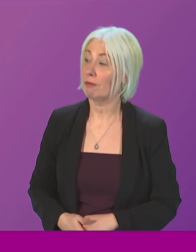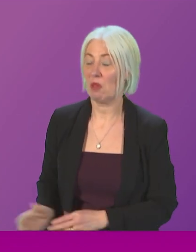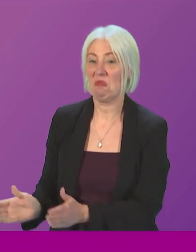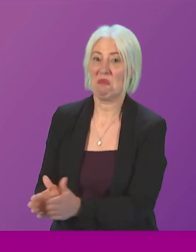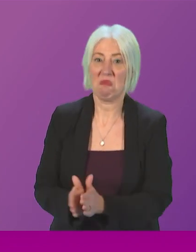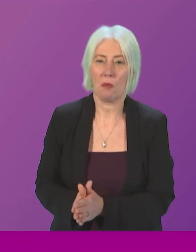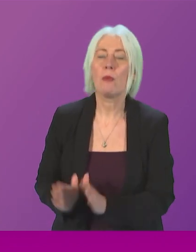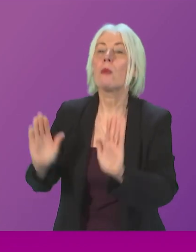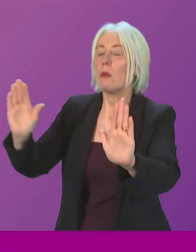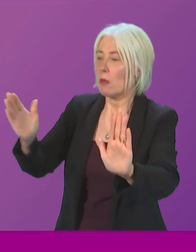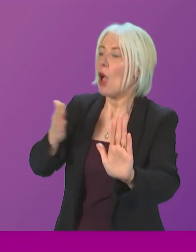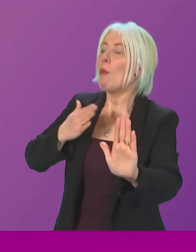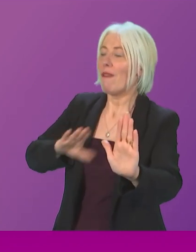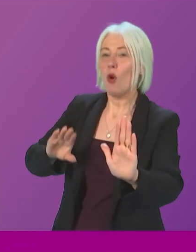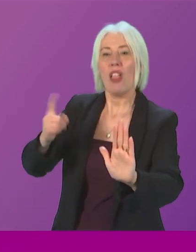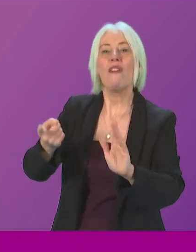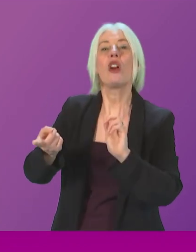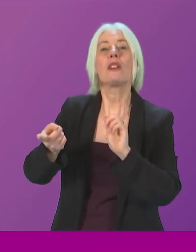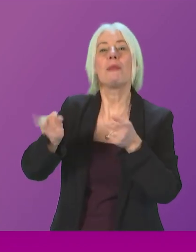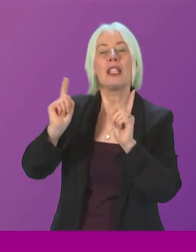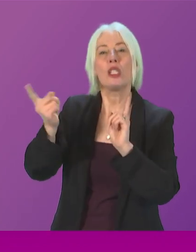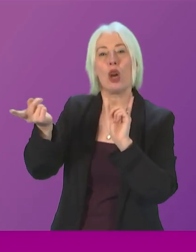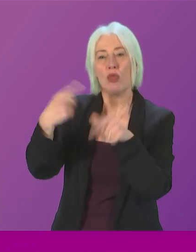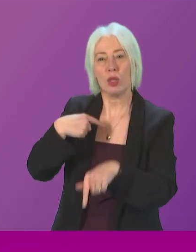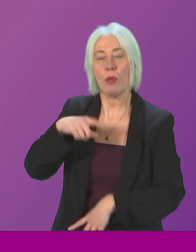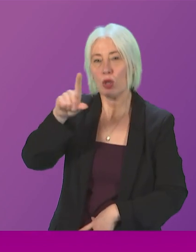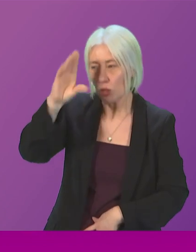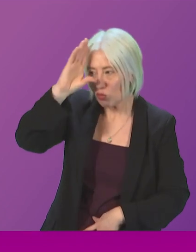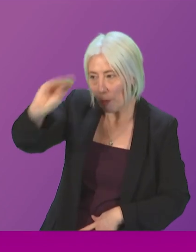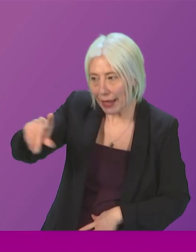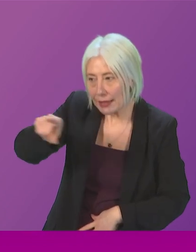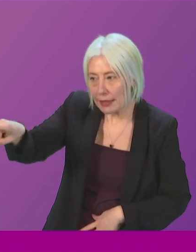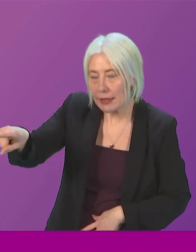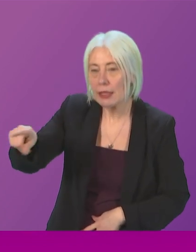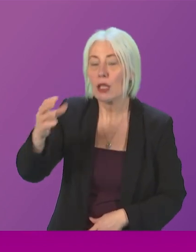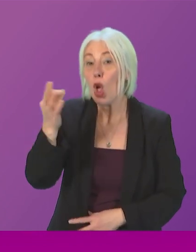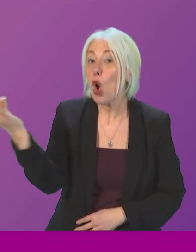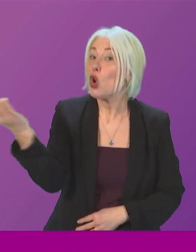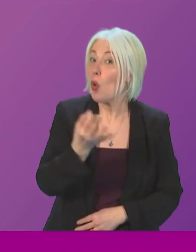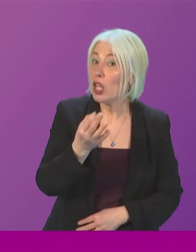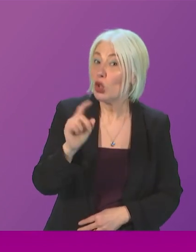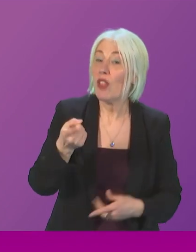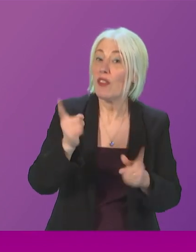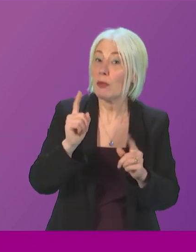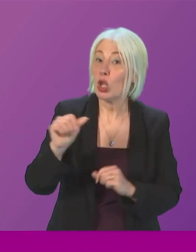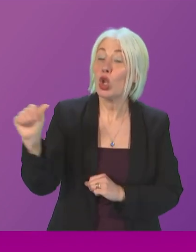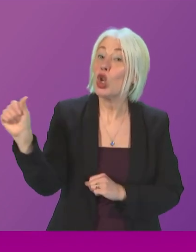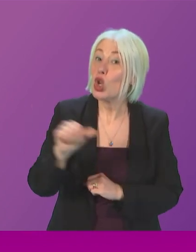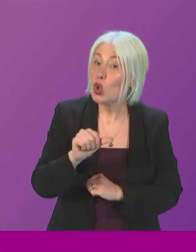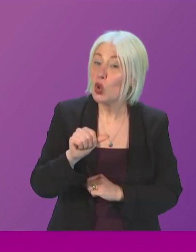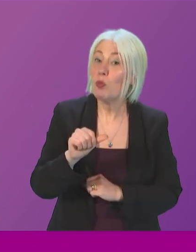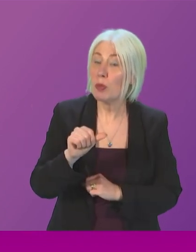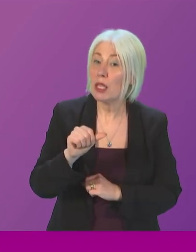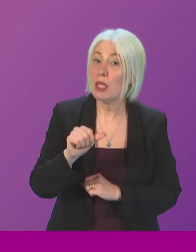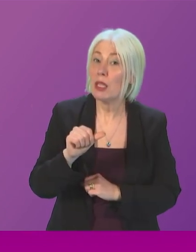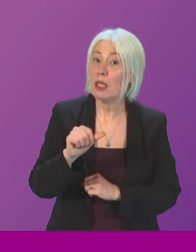before the first minister responds I will remind members again that questions to the first minister should be put on matters for which the